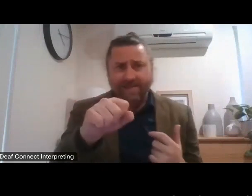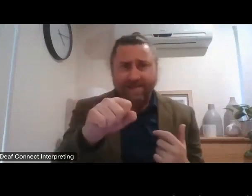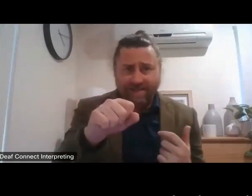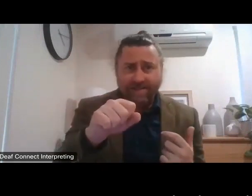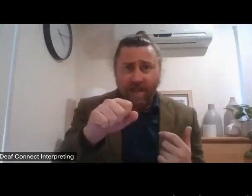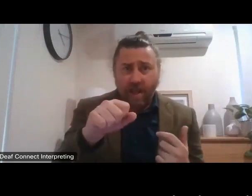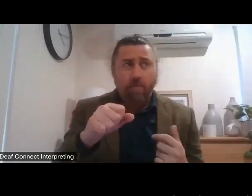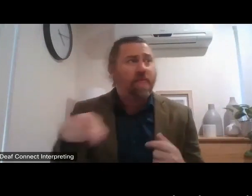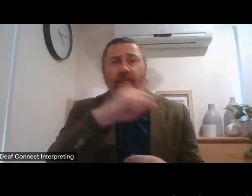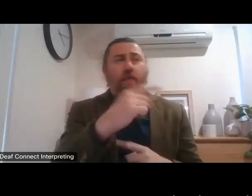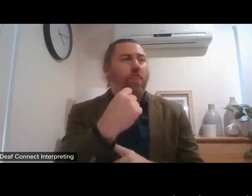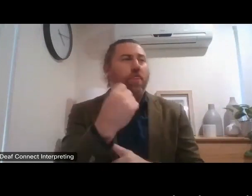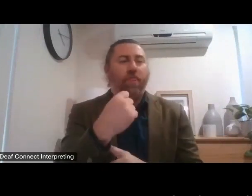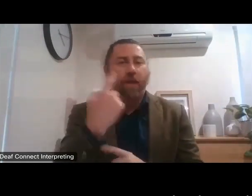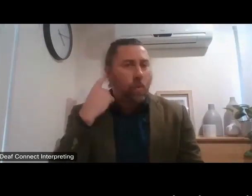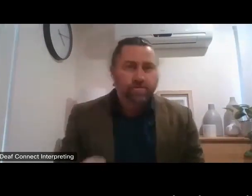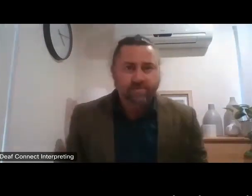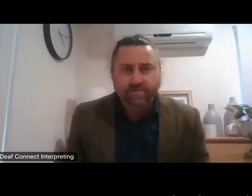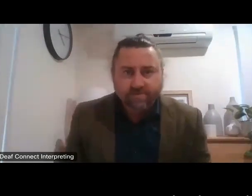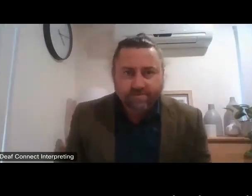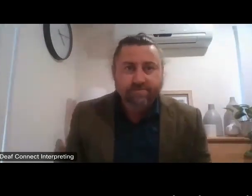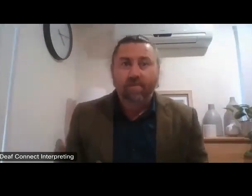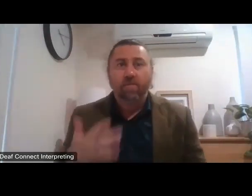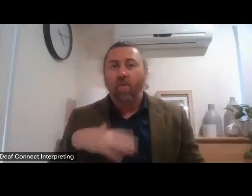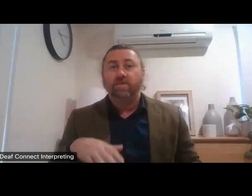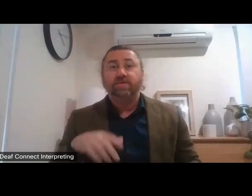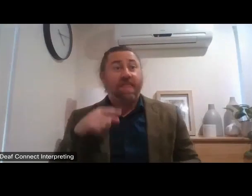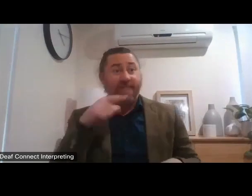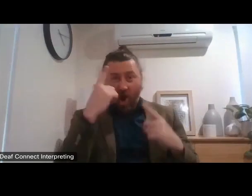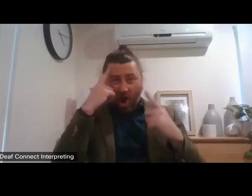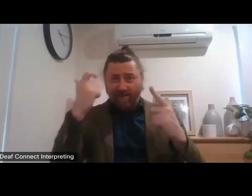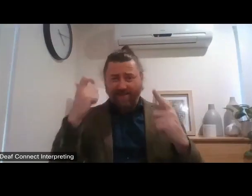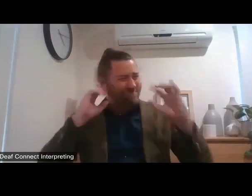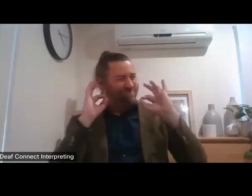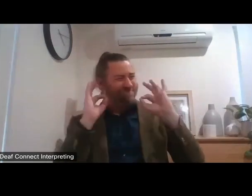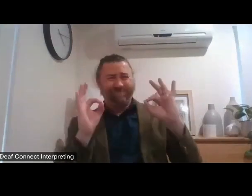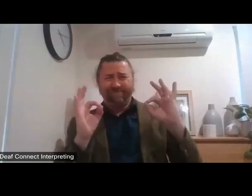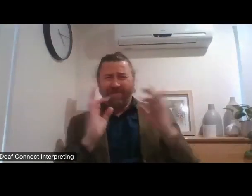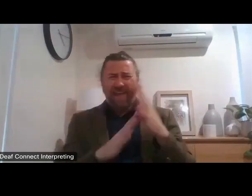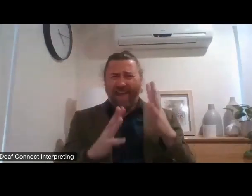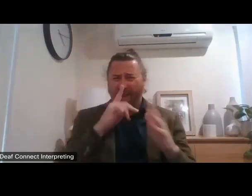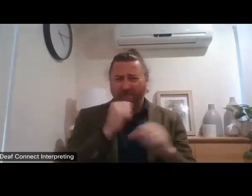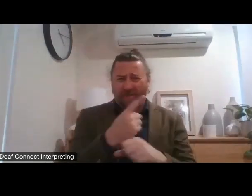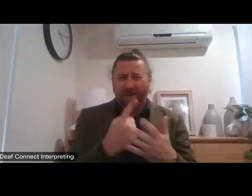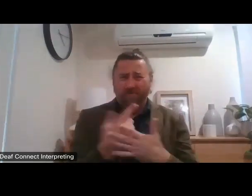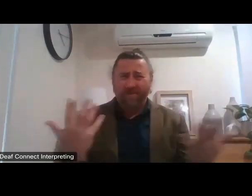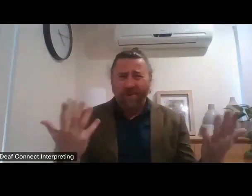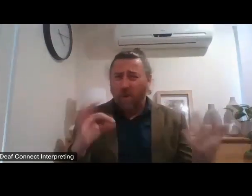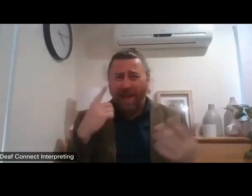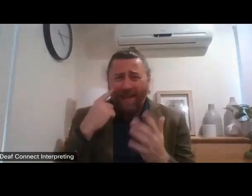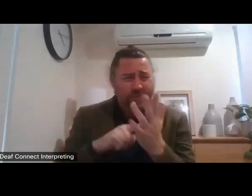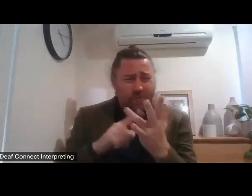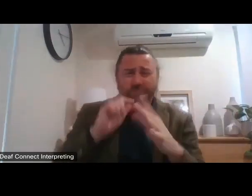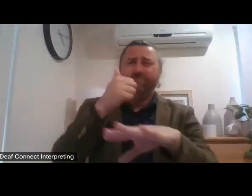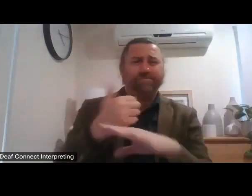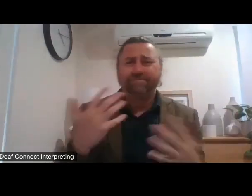you know because they don't have they're not implementable they're not easy to work or whatever so and